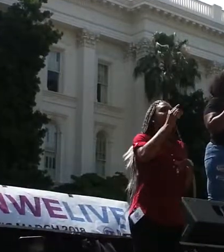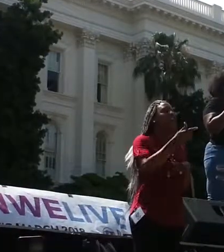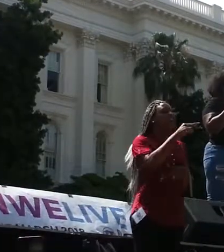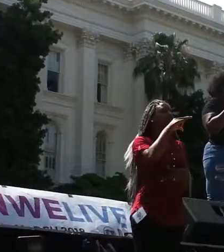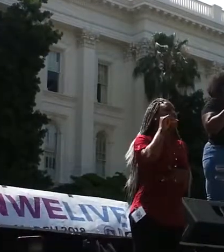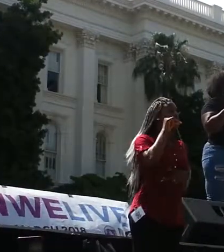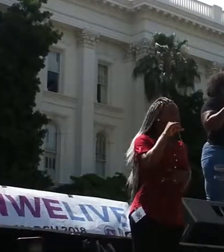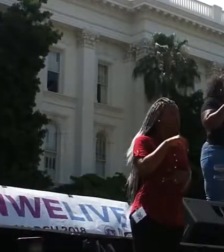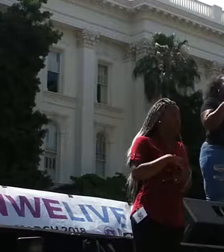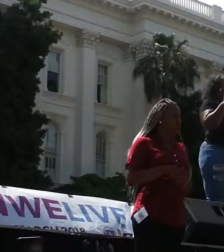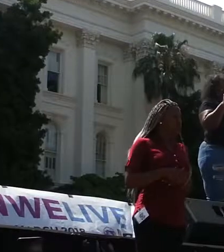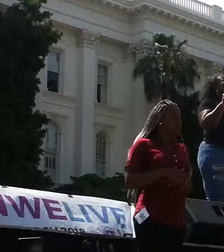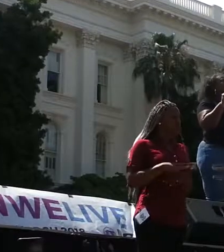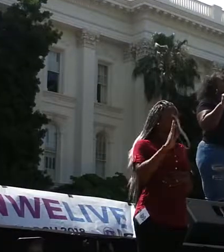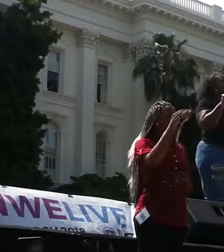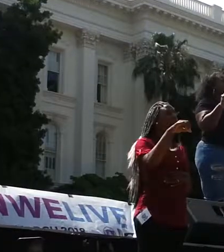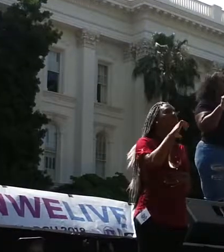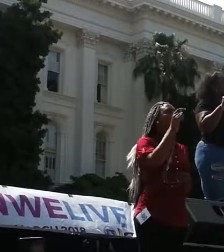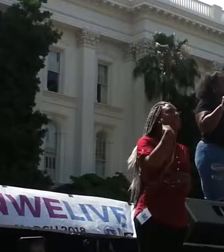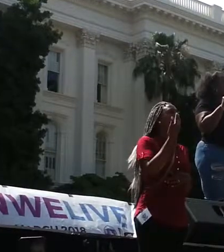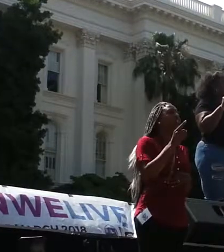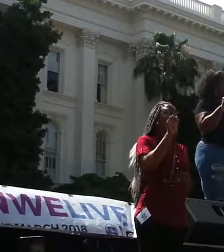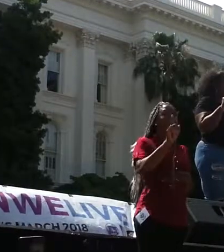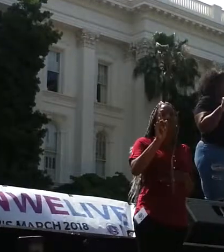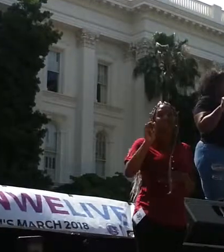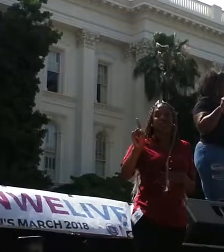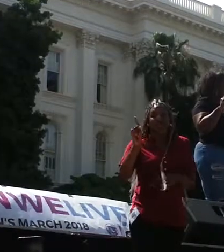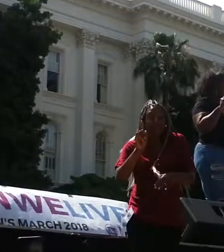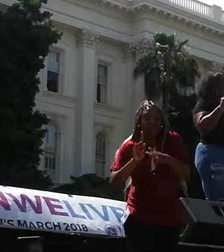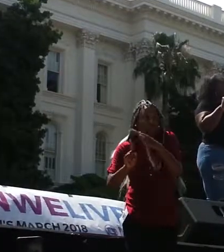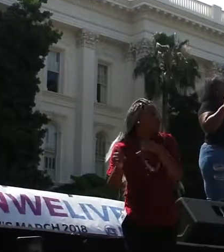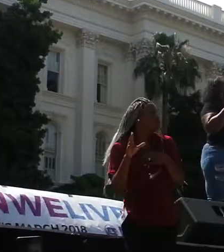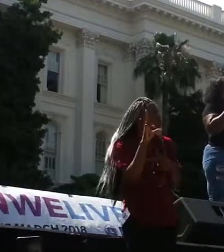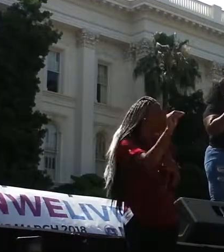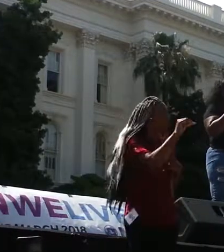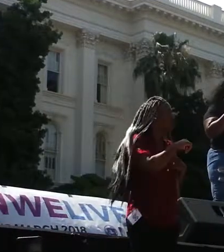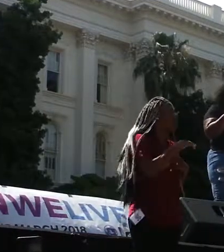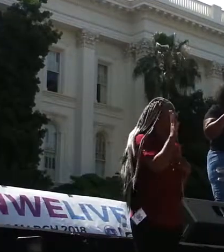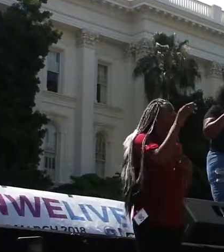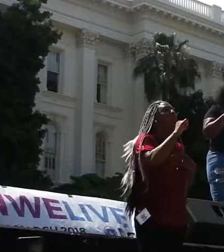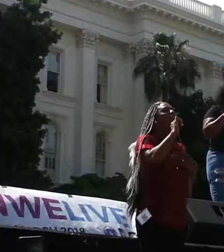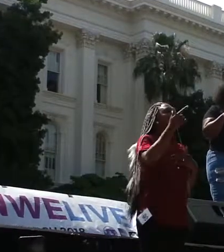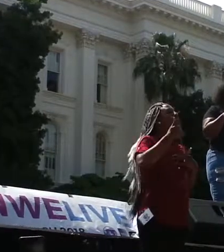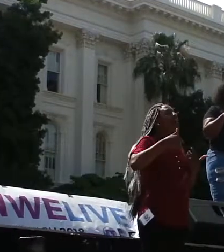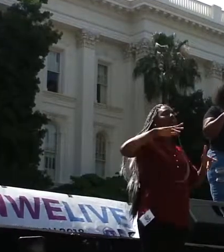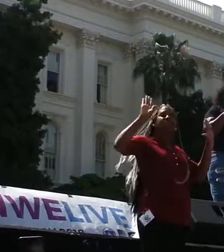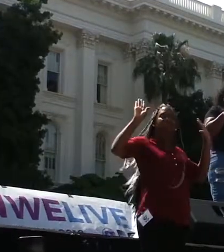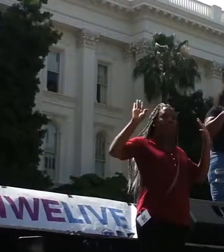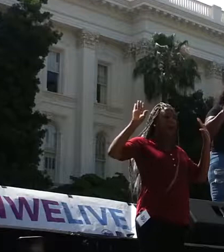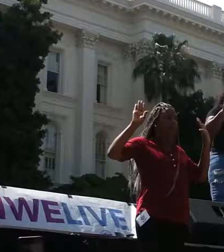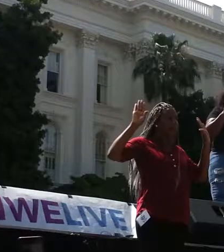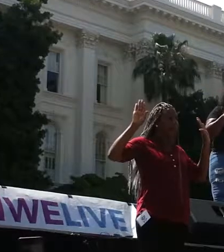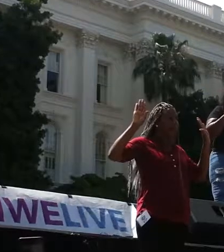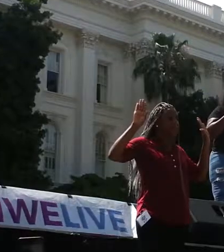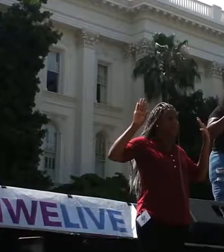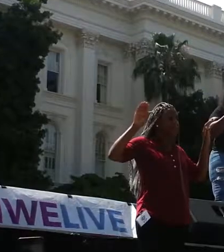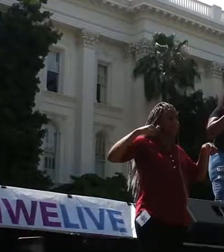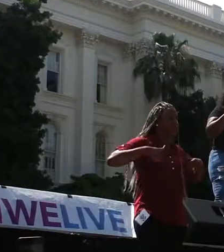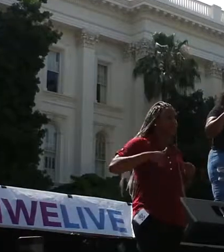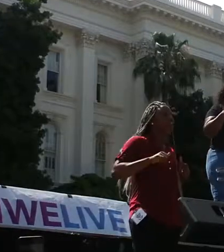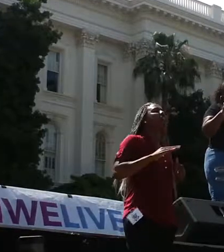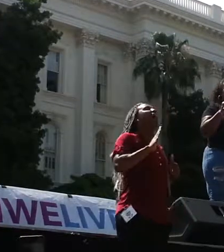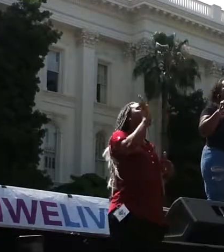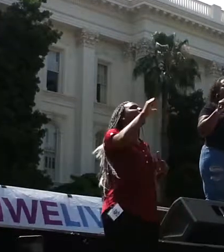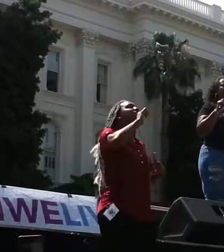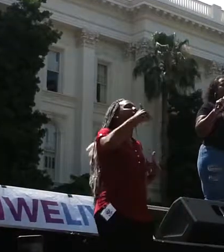up. I will not go quietly. I will not give up. I will not